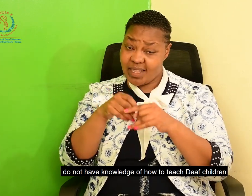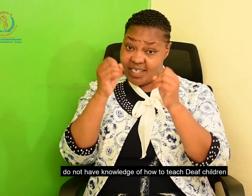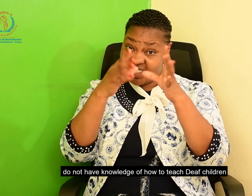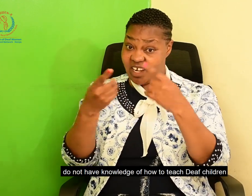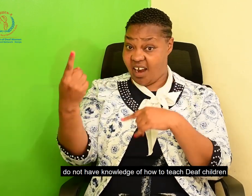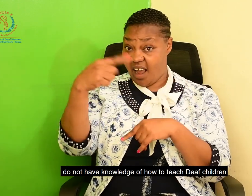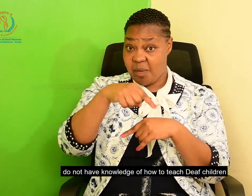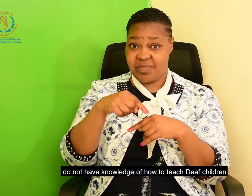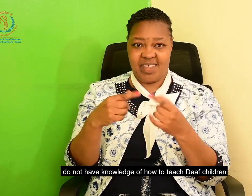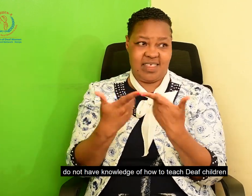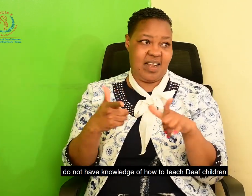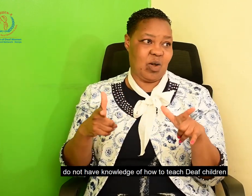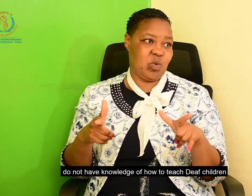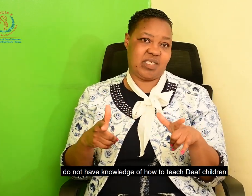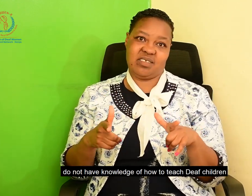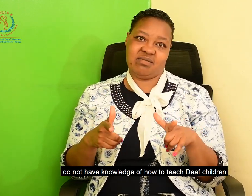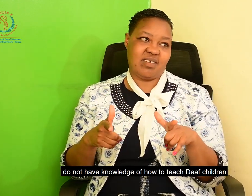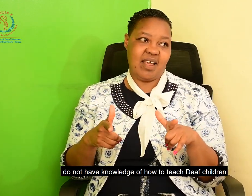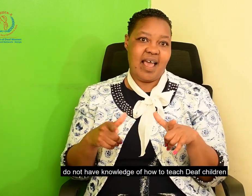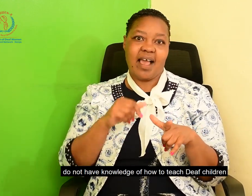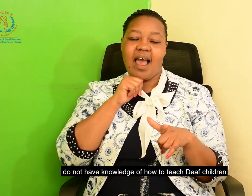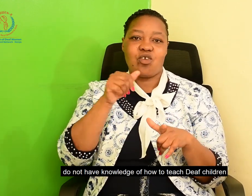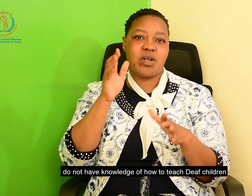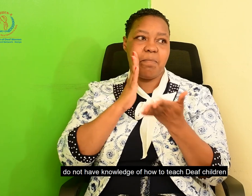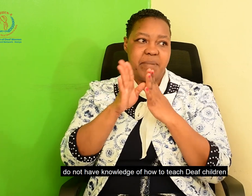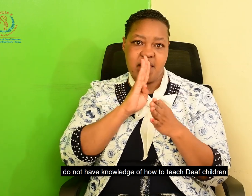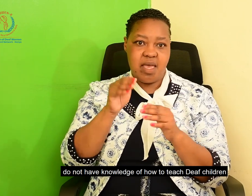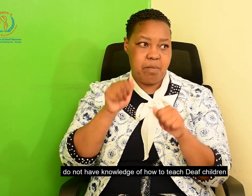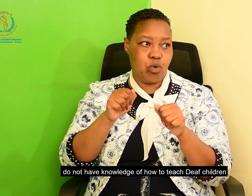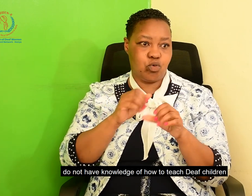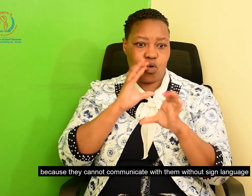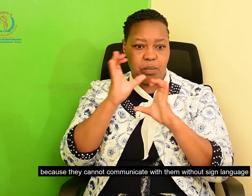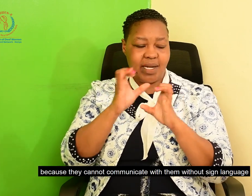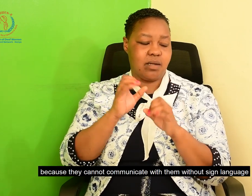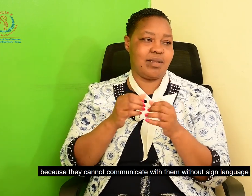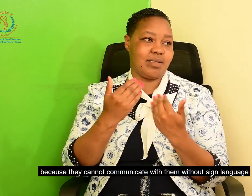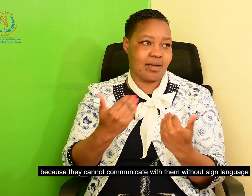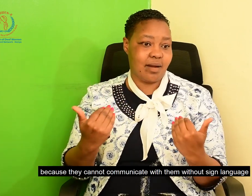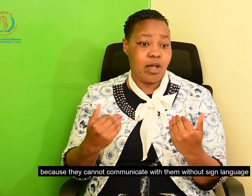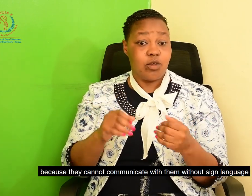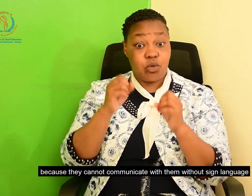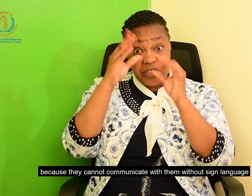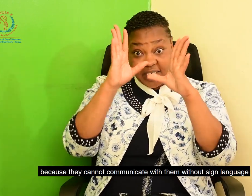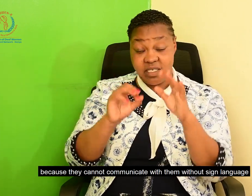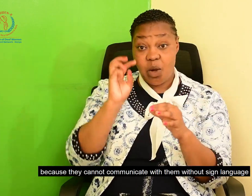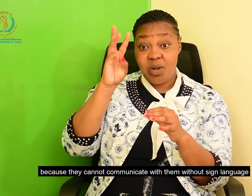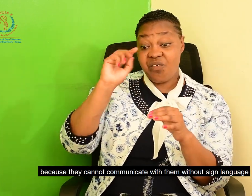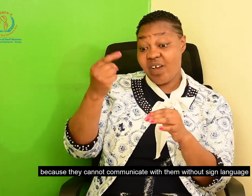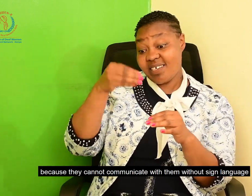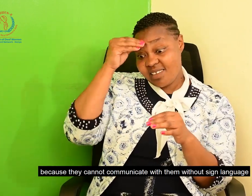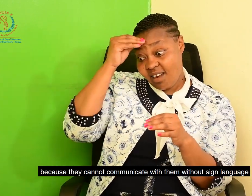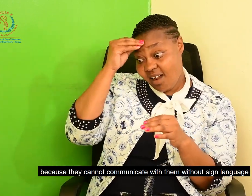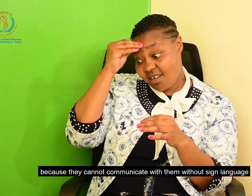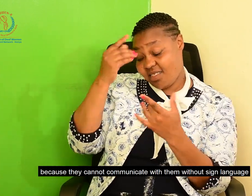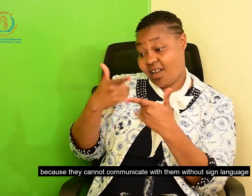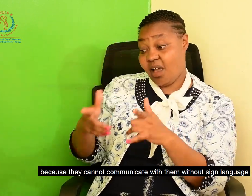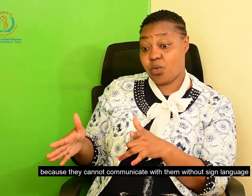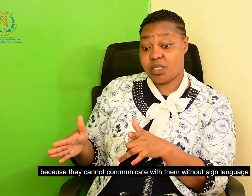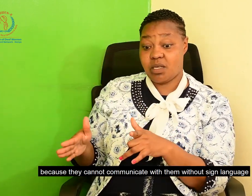knowledge on how to teach deaf children. And they are not able to communicate with the children because they do not know